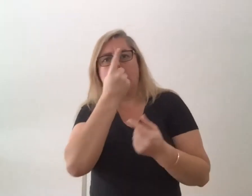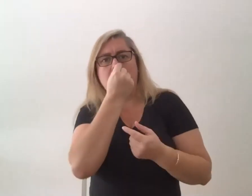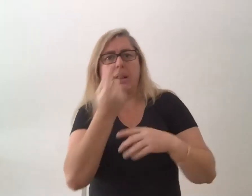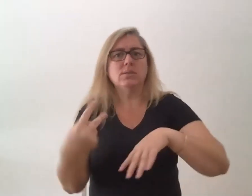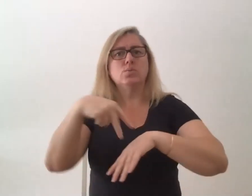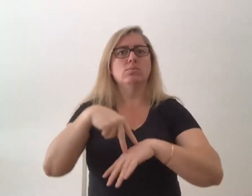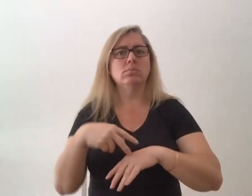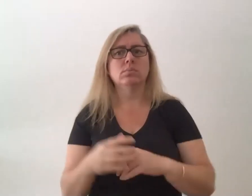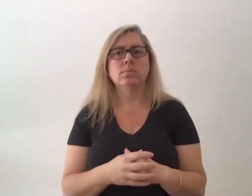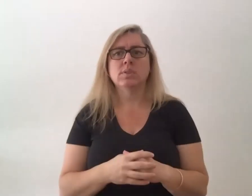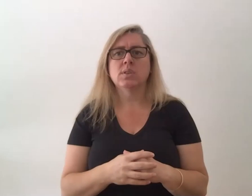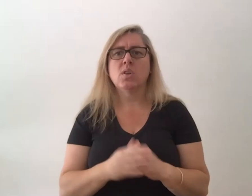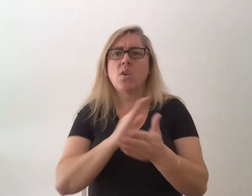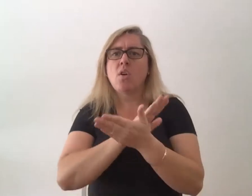S-H-I-Z you've just gone muted.